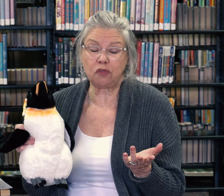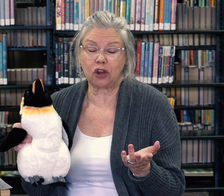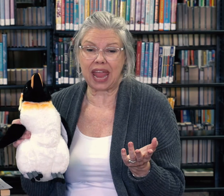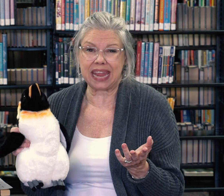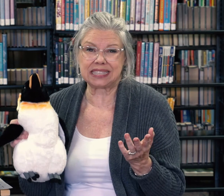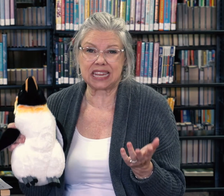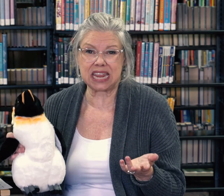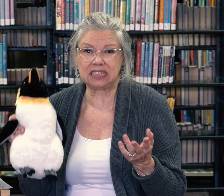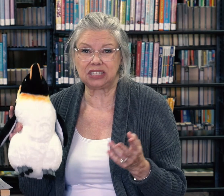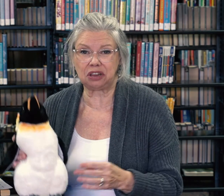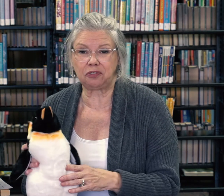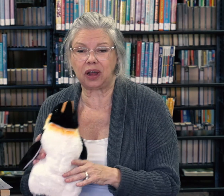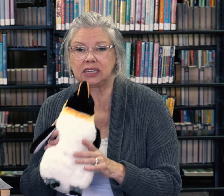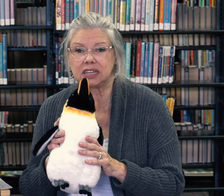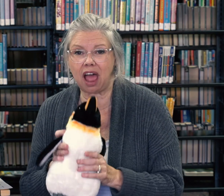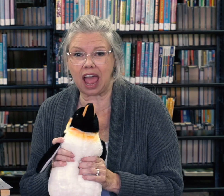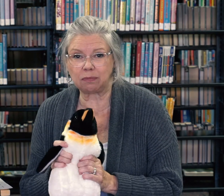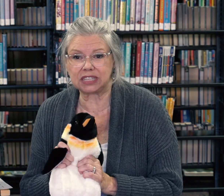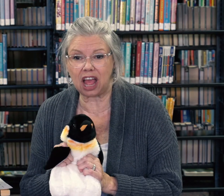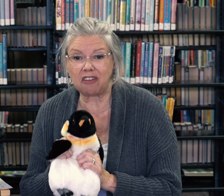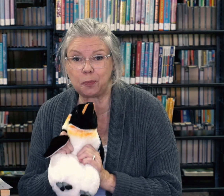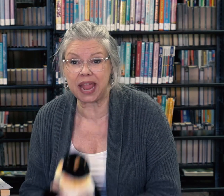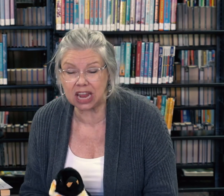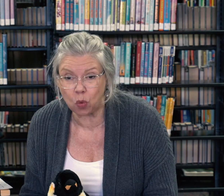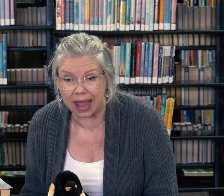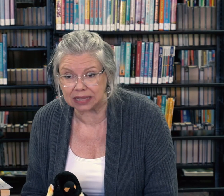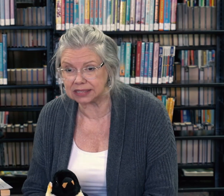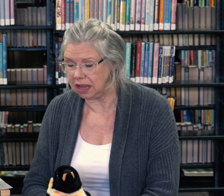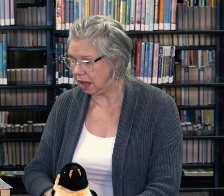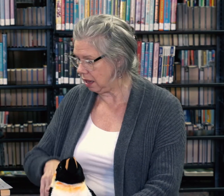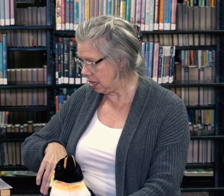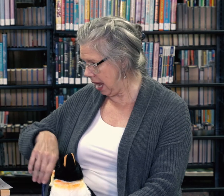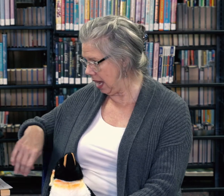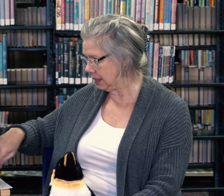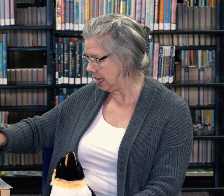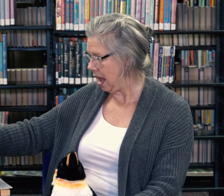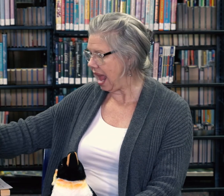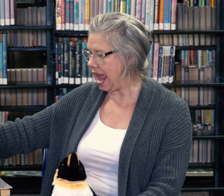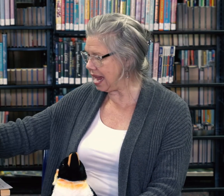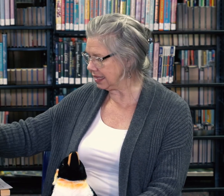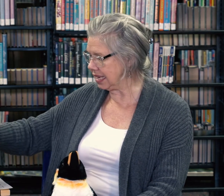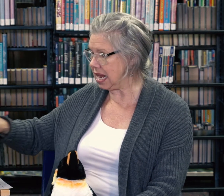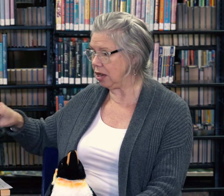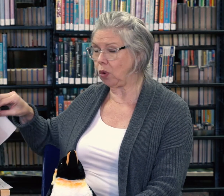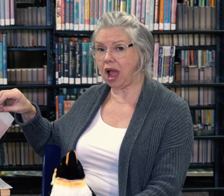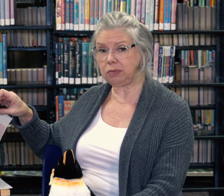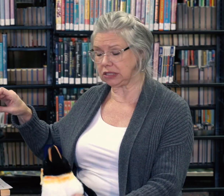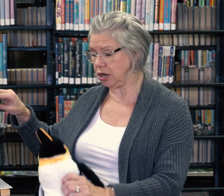over 18 different types of penguins. Yes, 18. Well, I'm just going